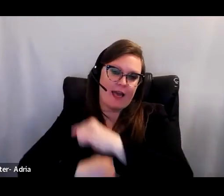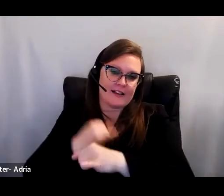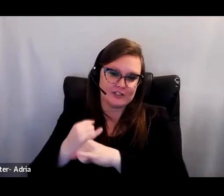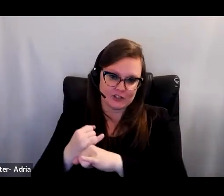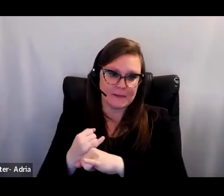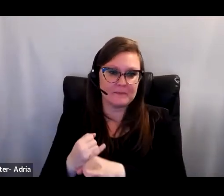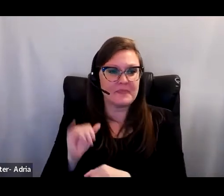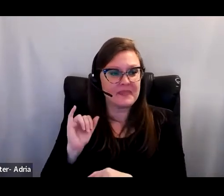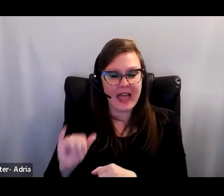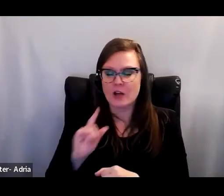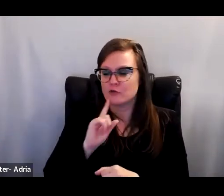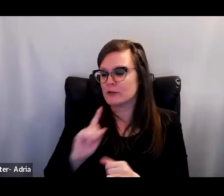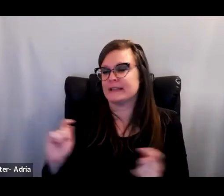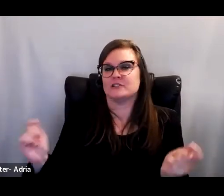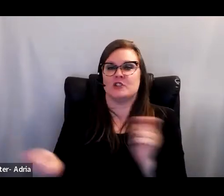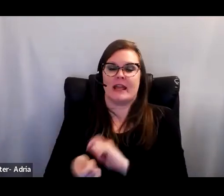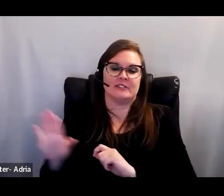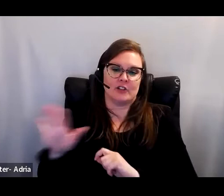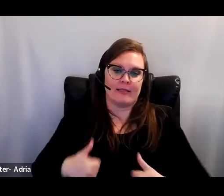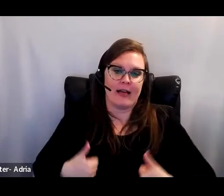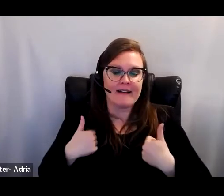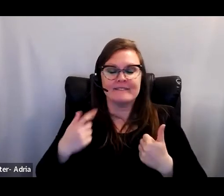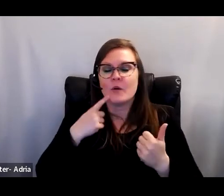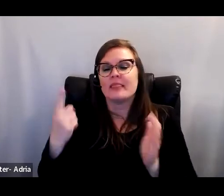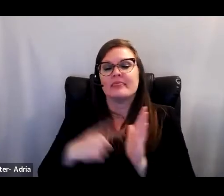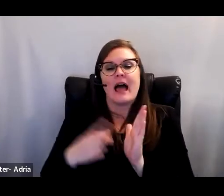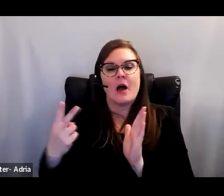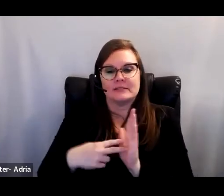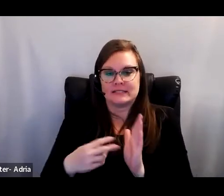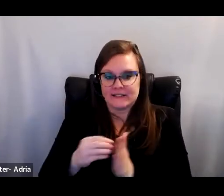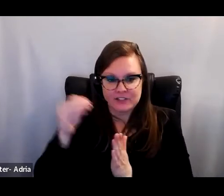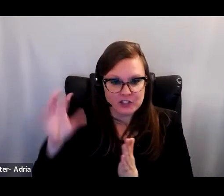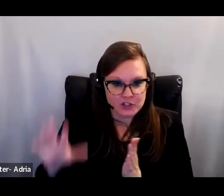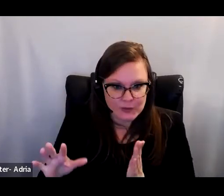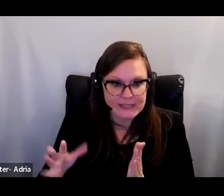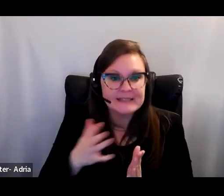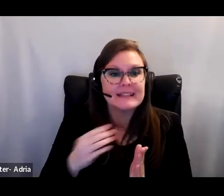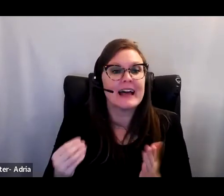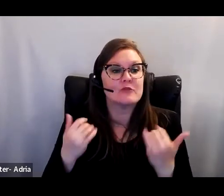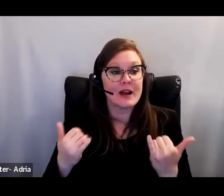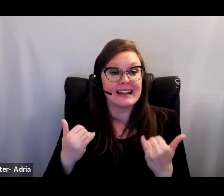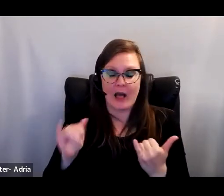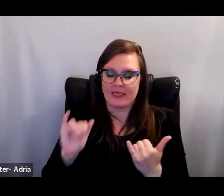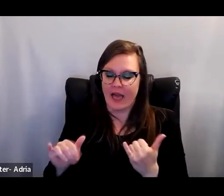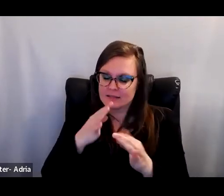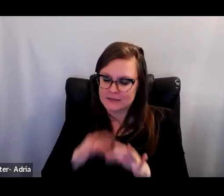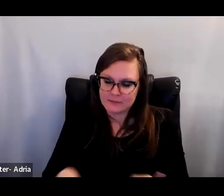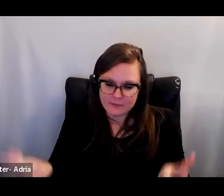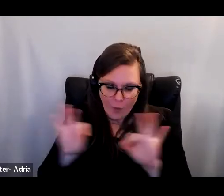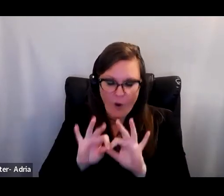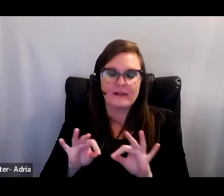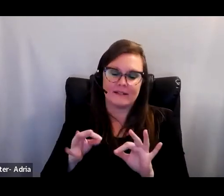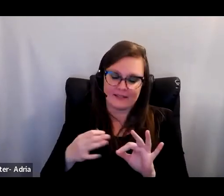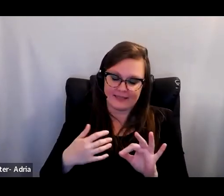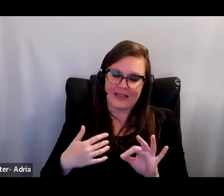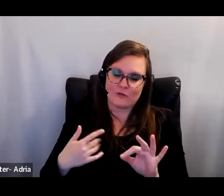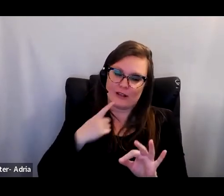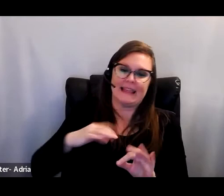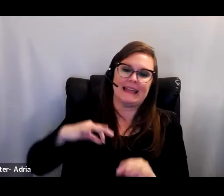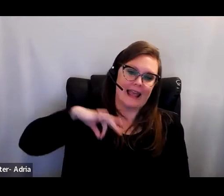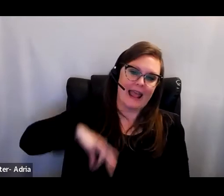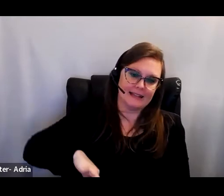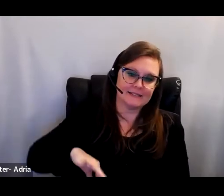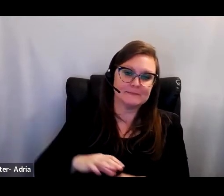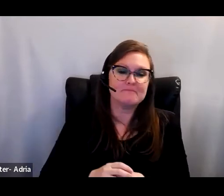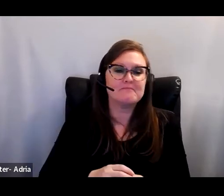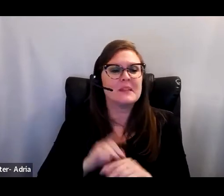for thousands of students and promoted a college-going culture in many schools, and thus there are important equity gains. But what would it take, I wondered,